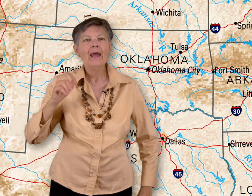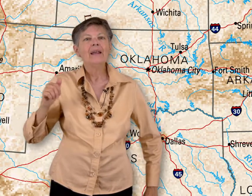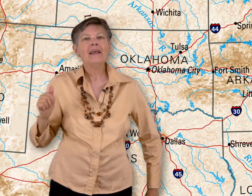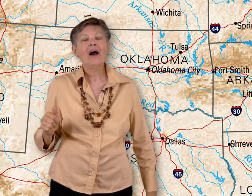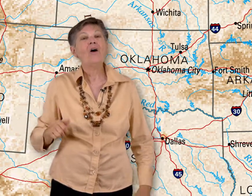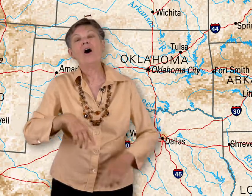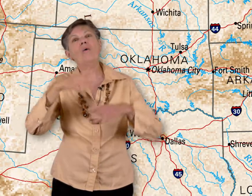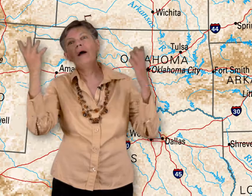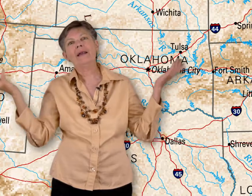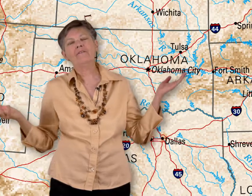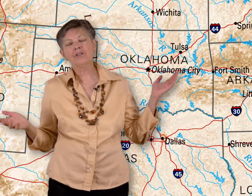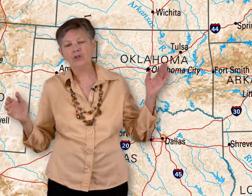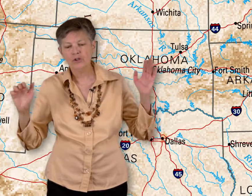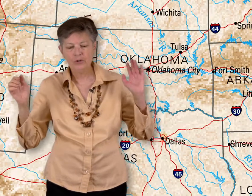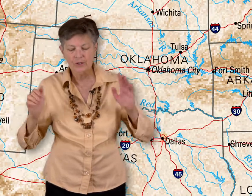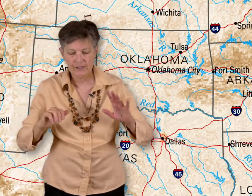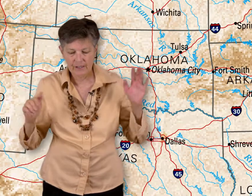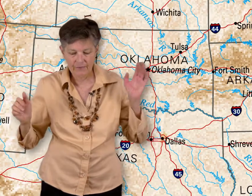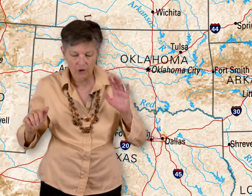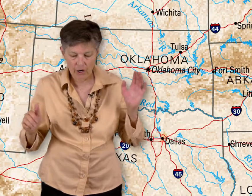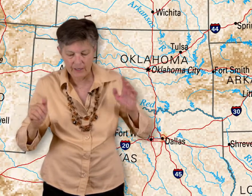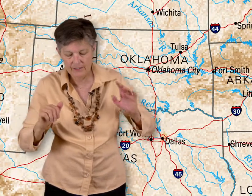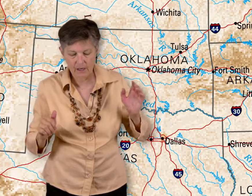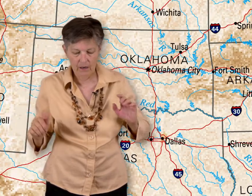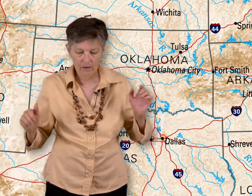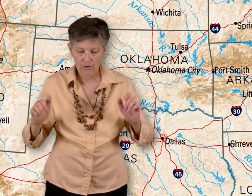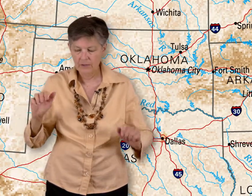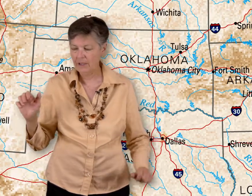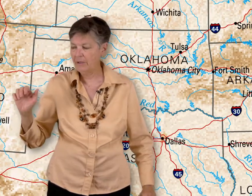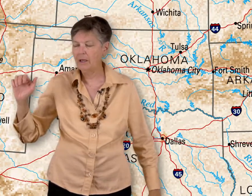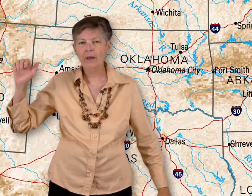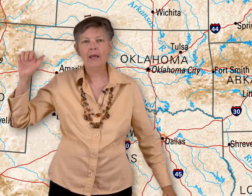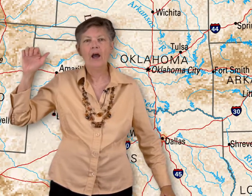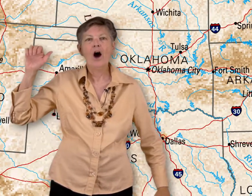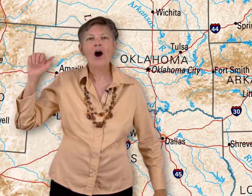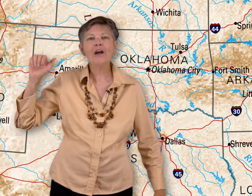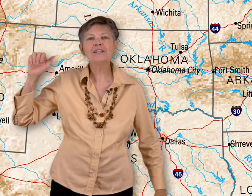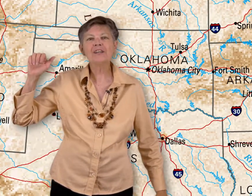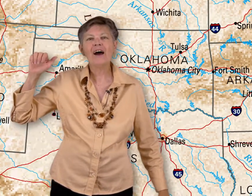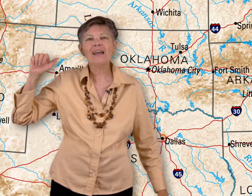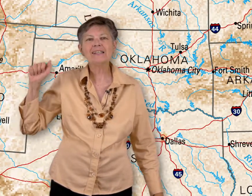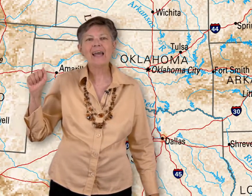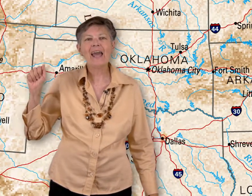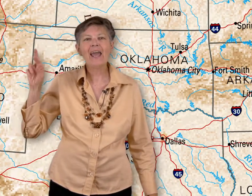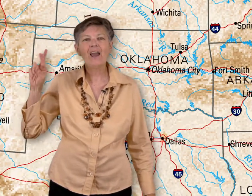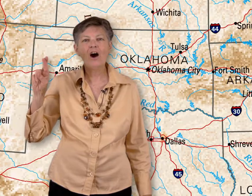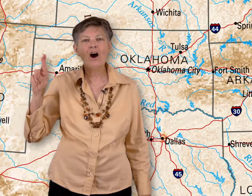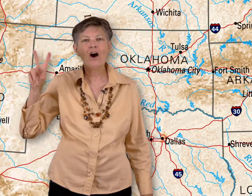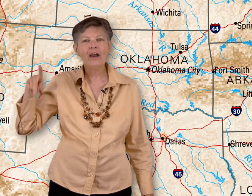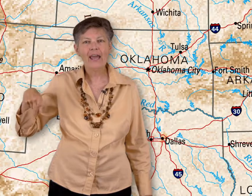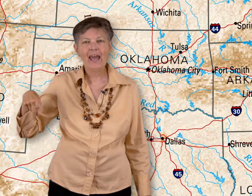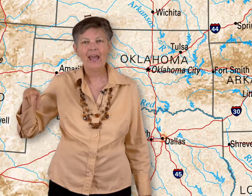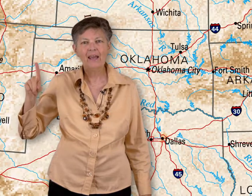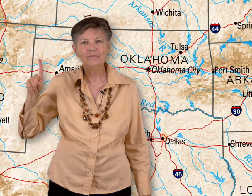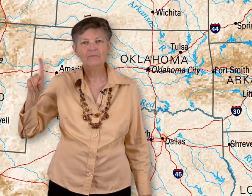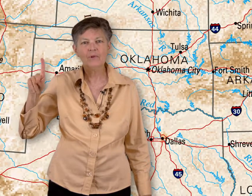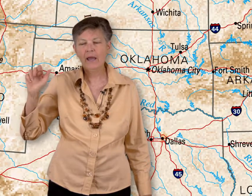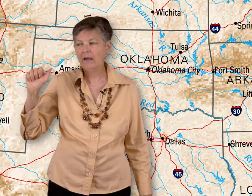Now, oh I never showed you the sign for Arkansas. Oh, sleep me. Okay. Arkansas is A-R-K. Okay.